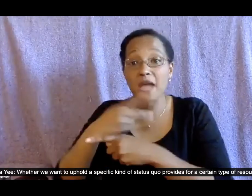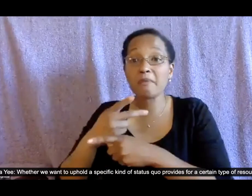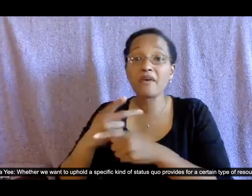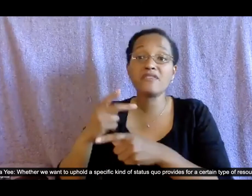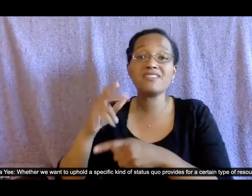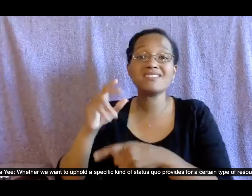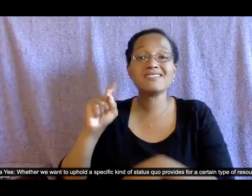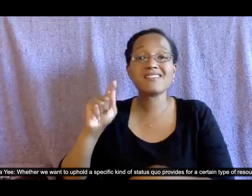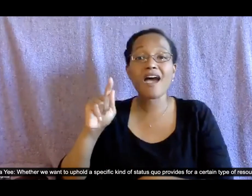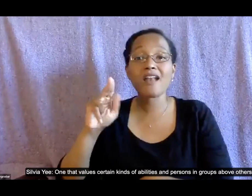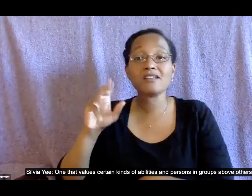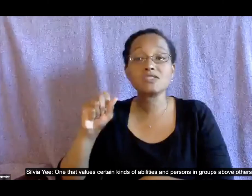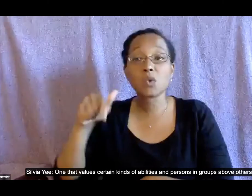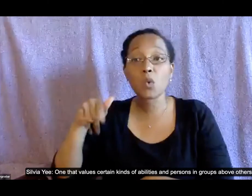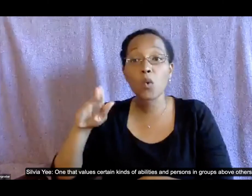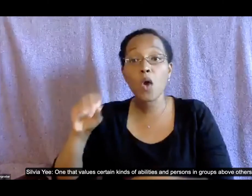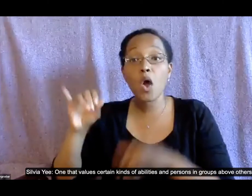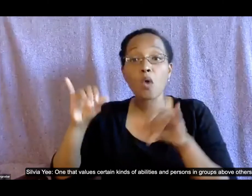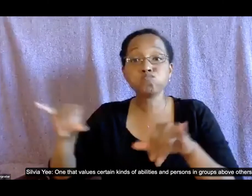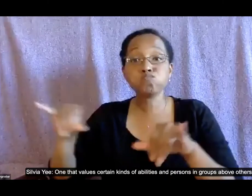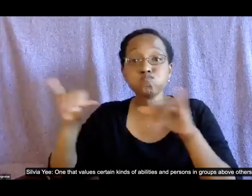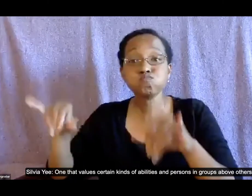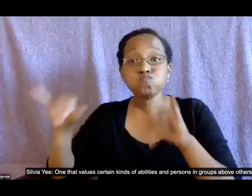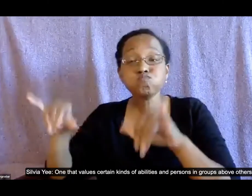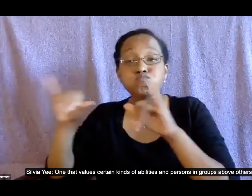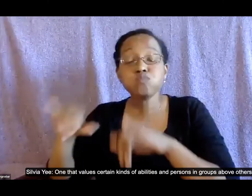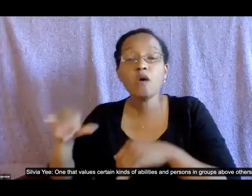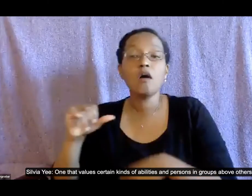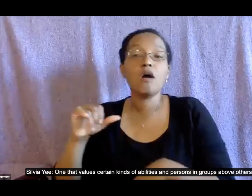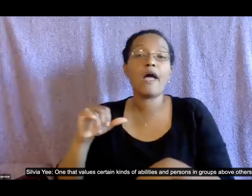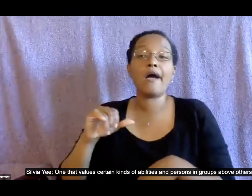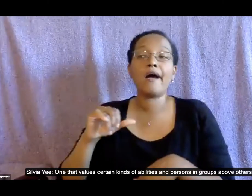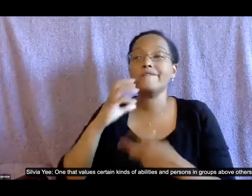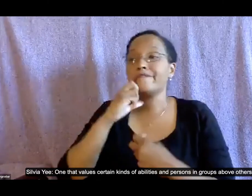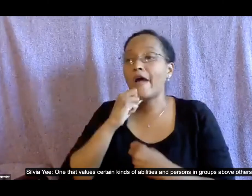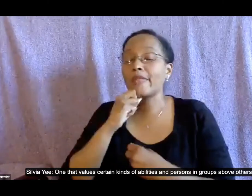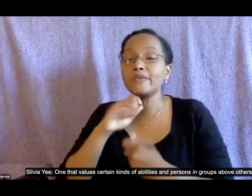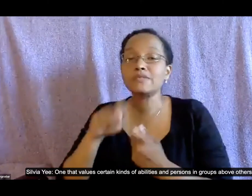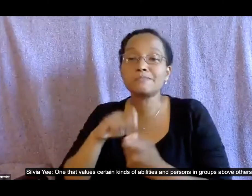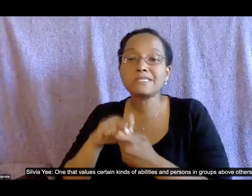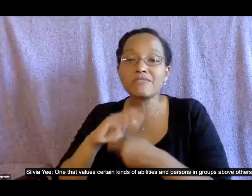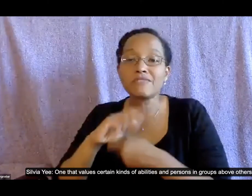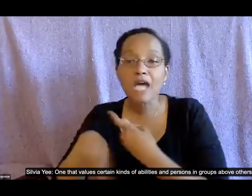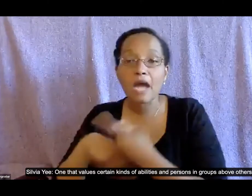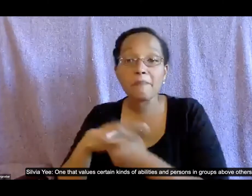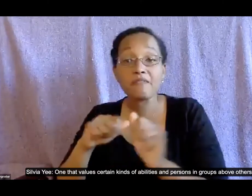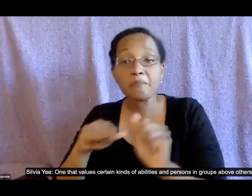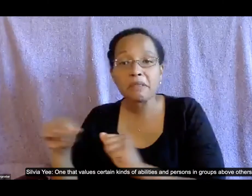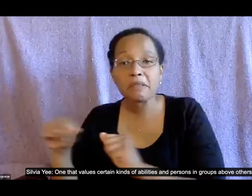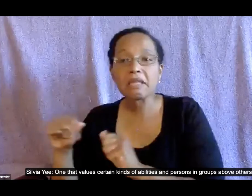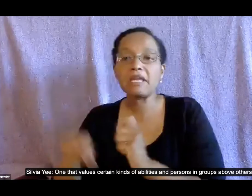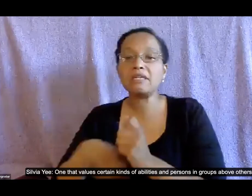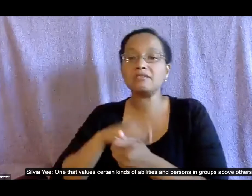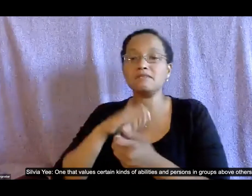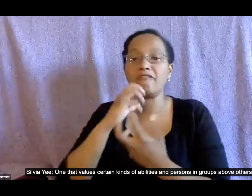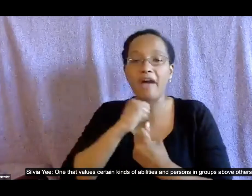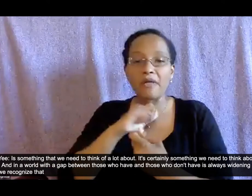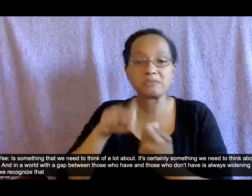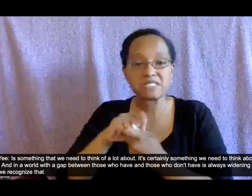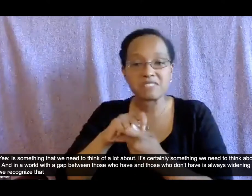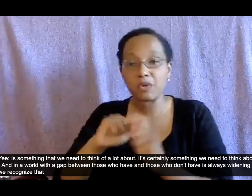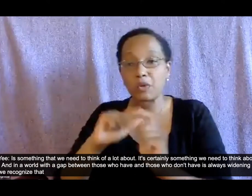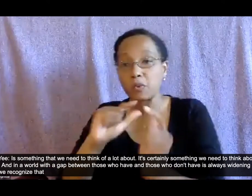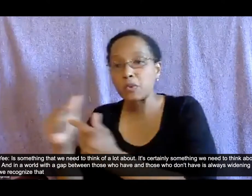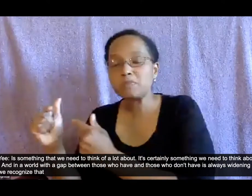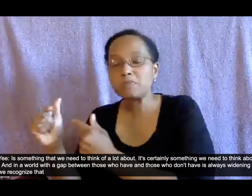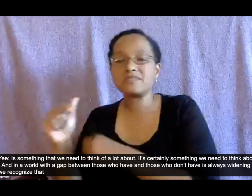um one that values certain kinds of abilities and persons and groups above others um is